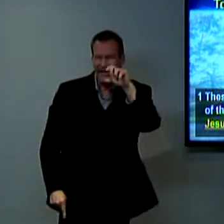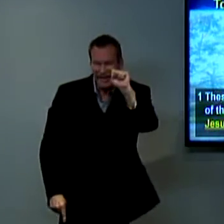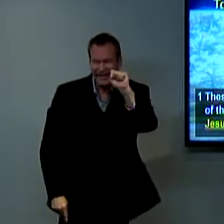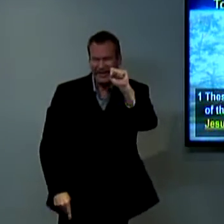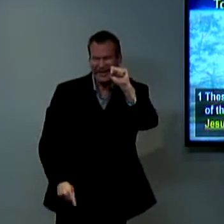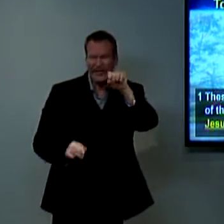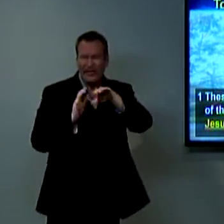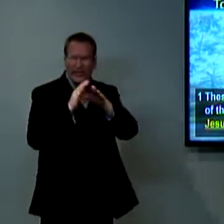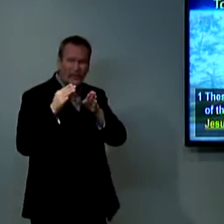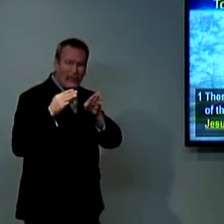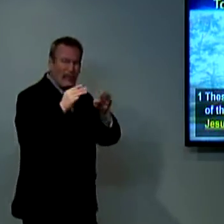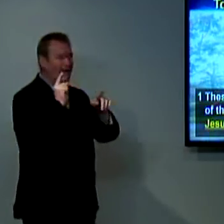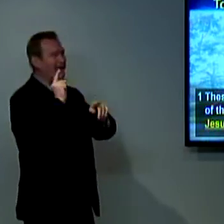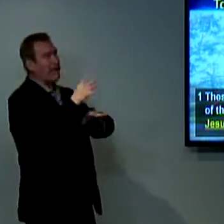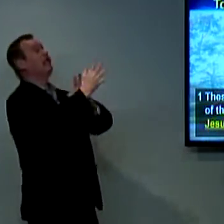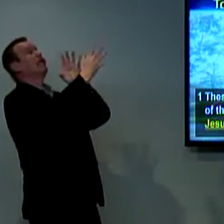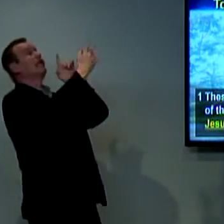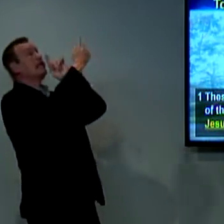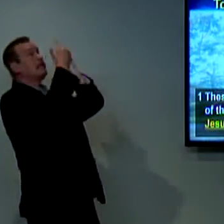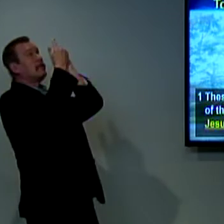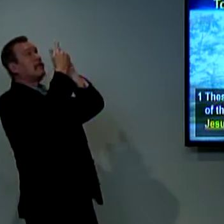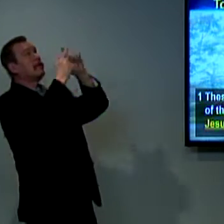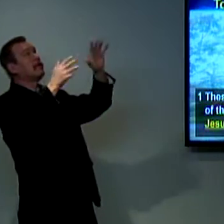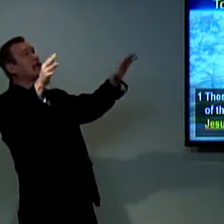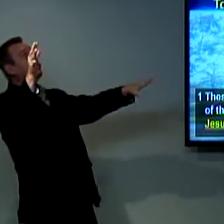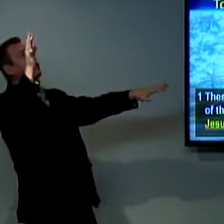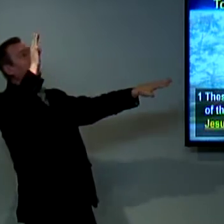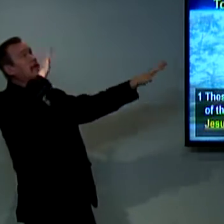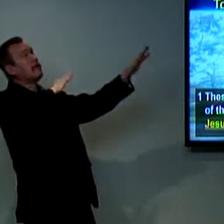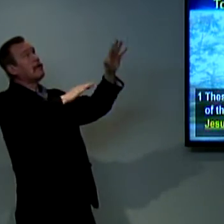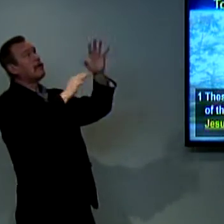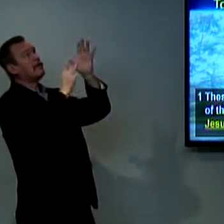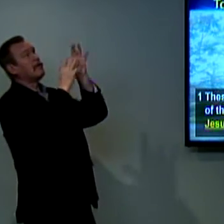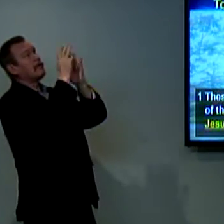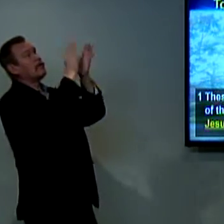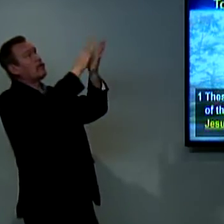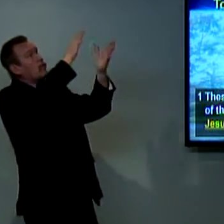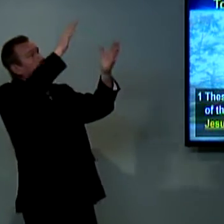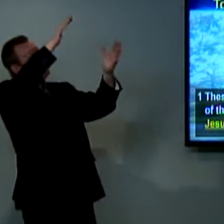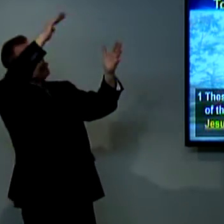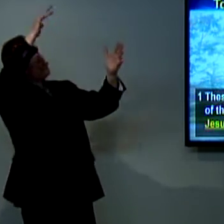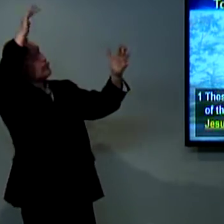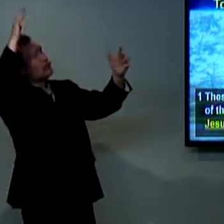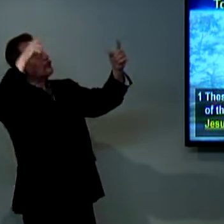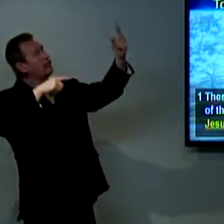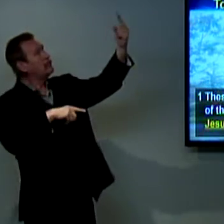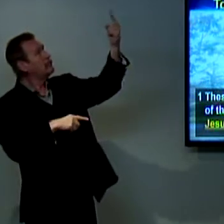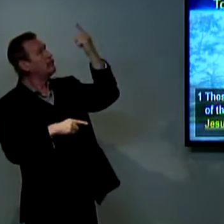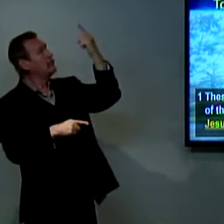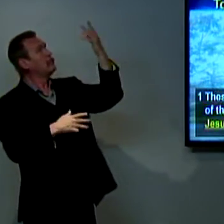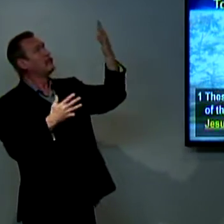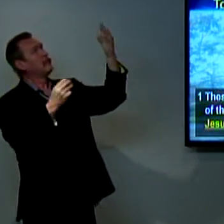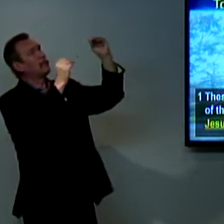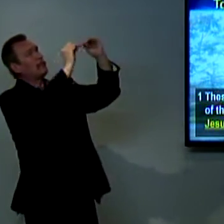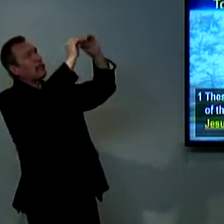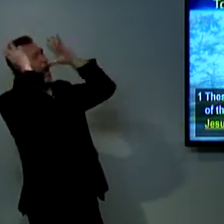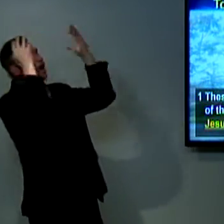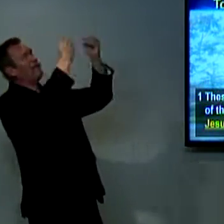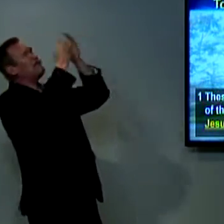He was on his way to Damascus but he was met by Jesus Christ and Jesus Christ in all his glory